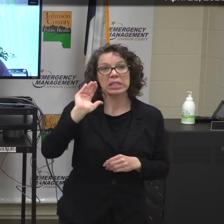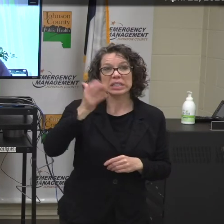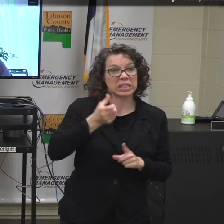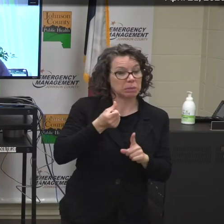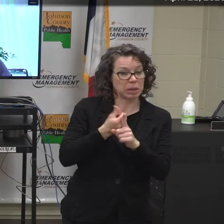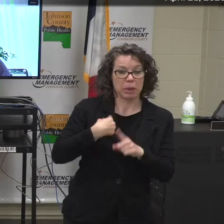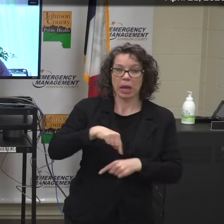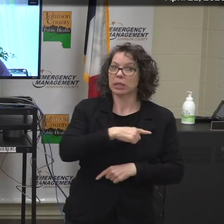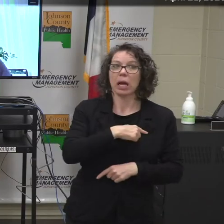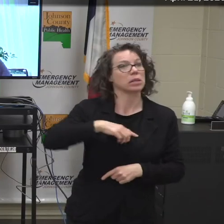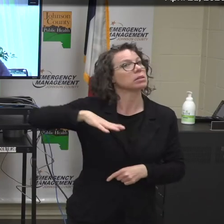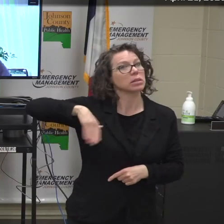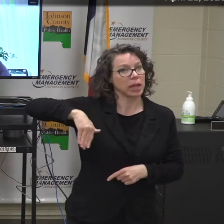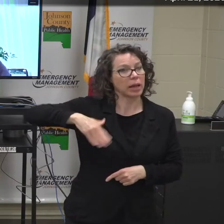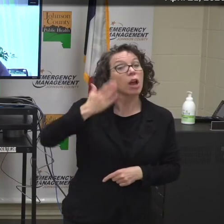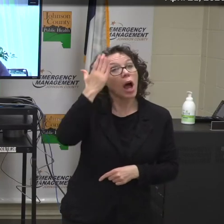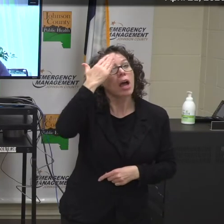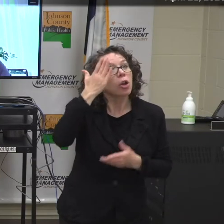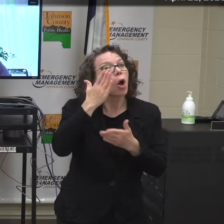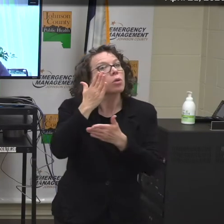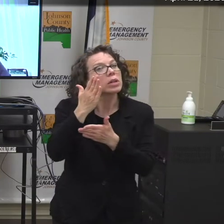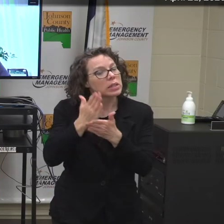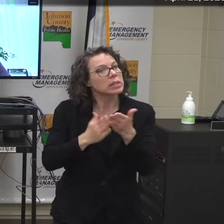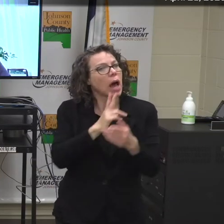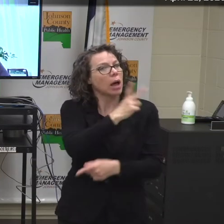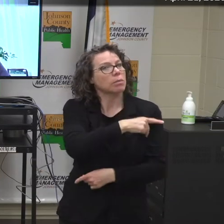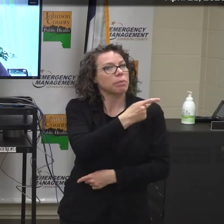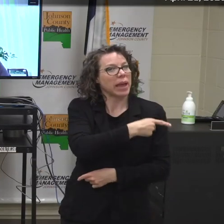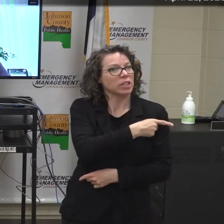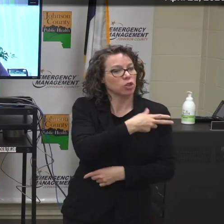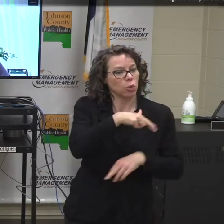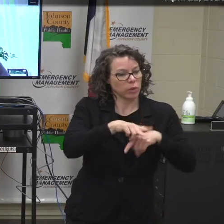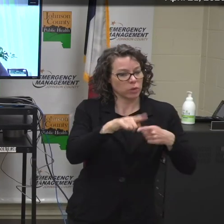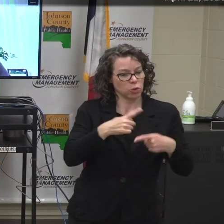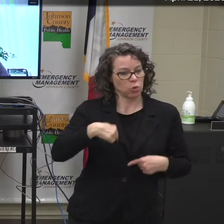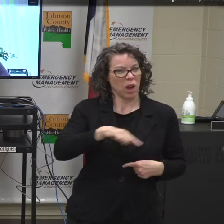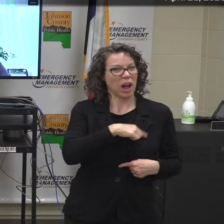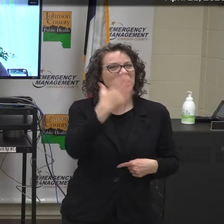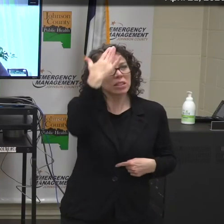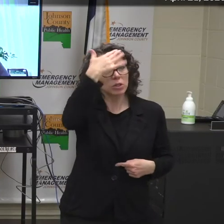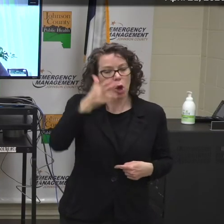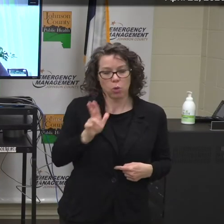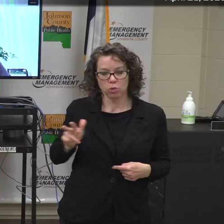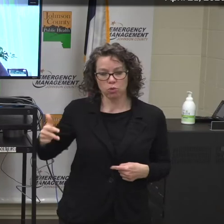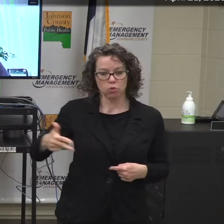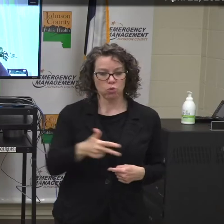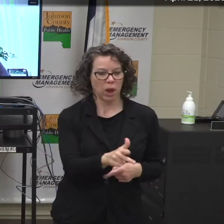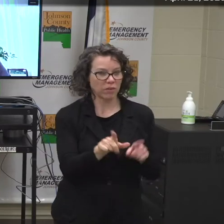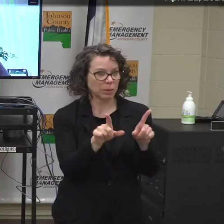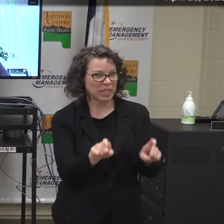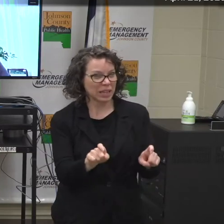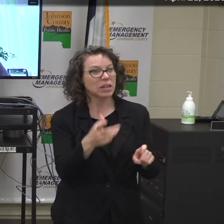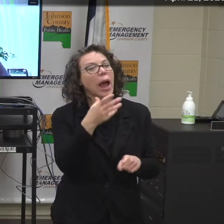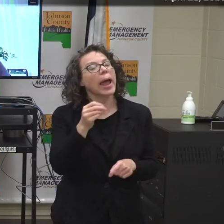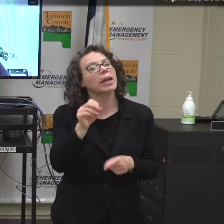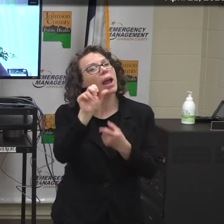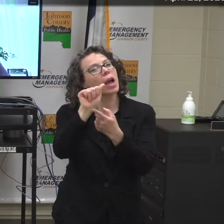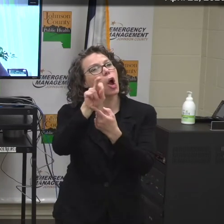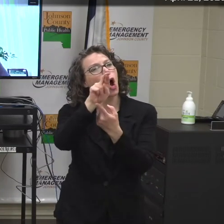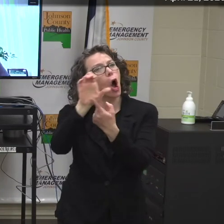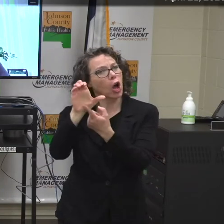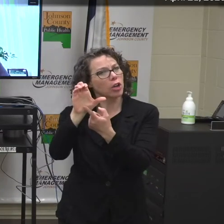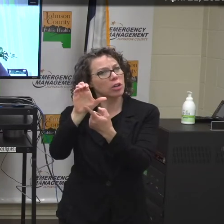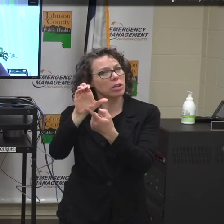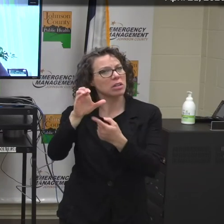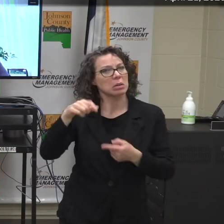know that there have been patients referred to our drive up testing and acute respiratory clinic or the Arc for tests, but I am not